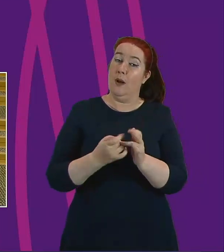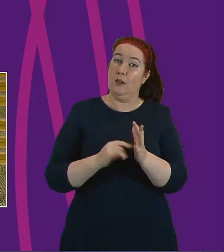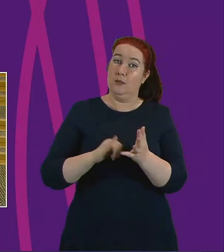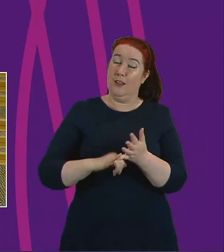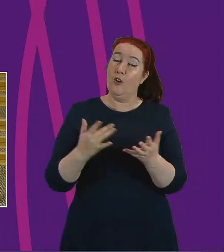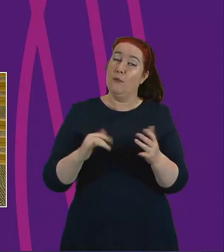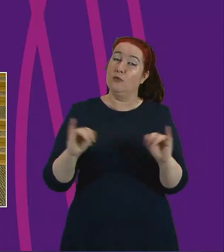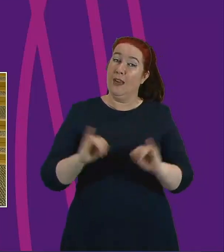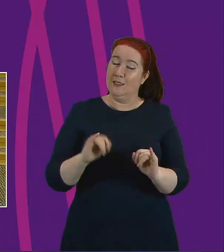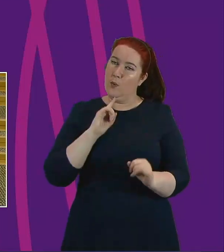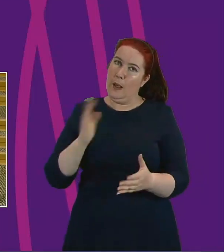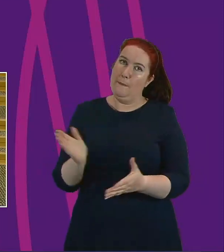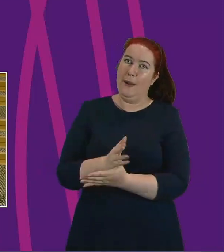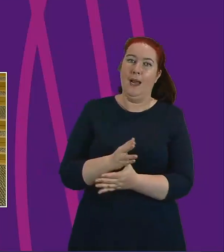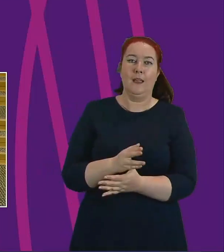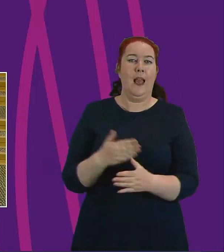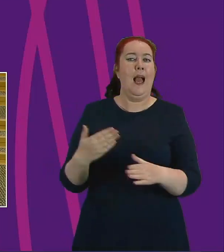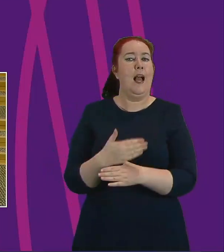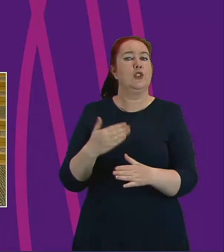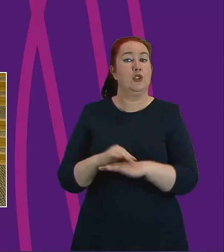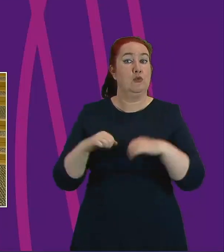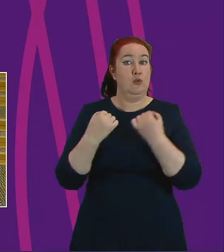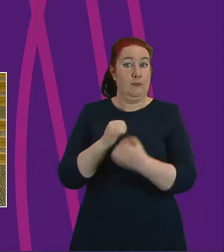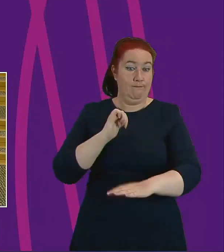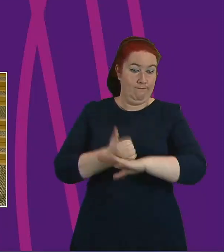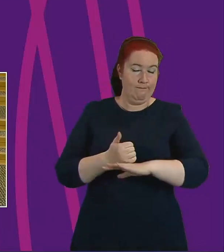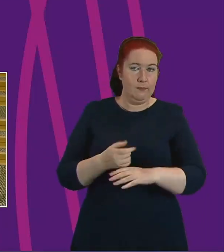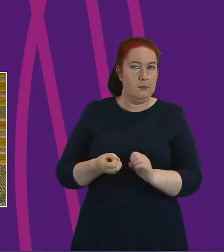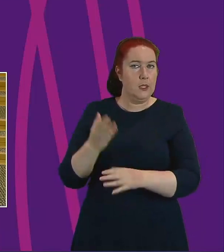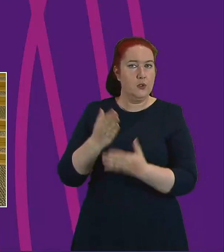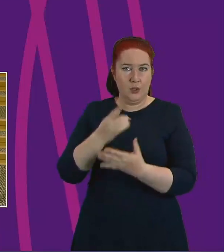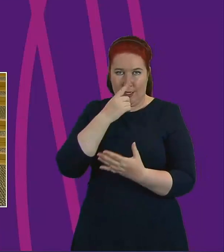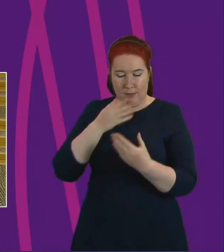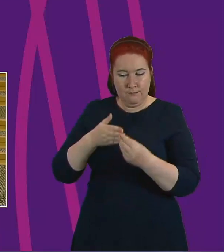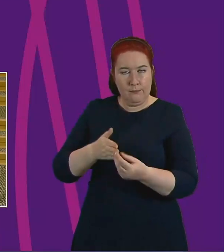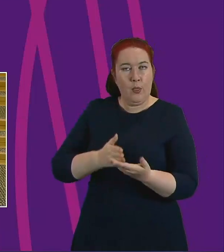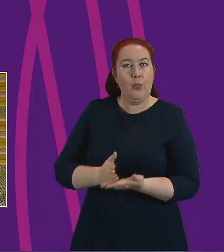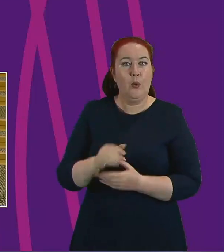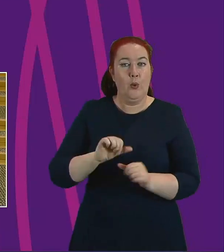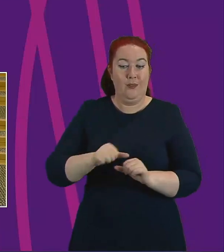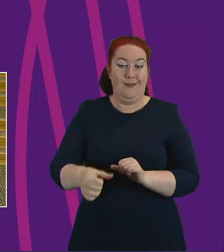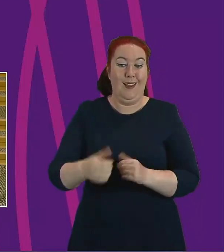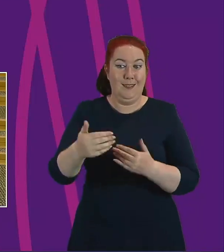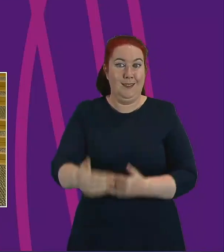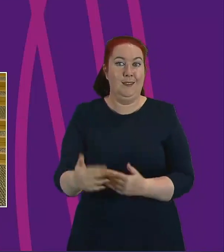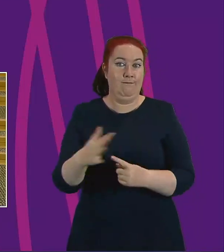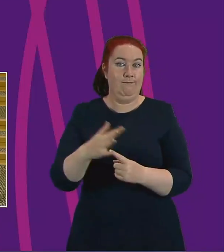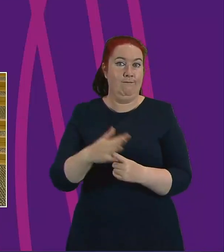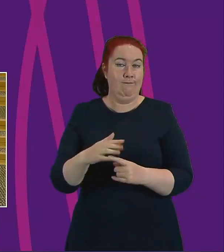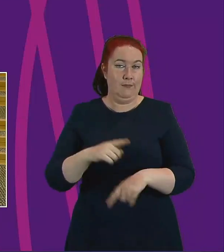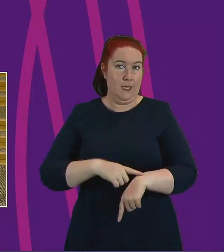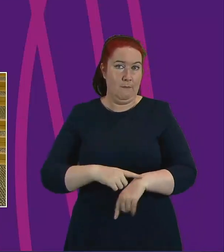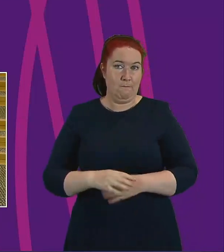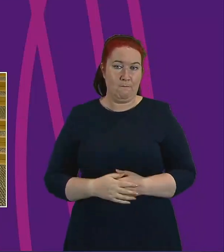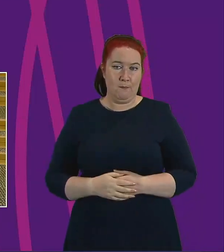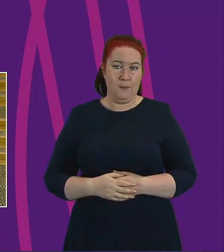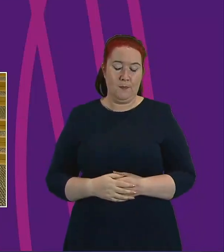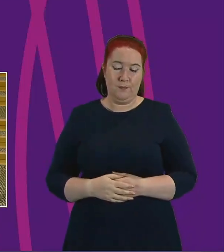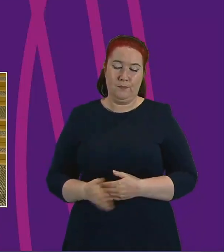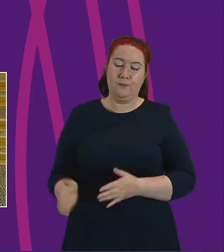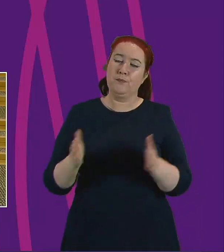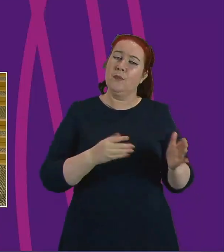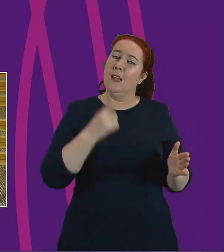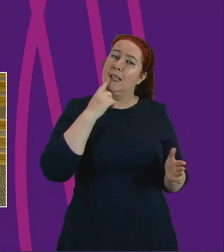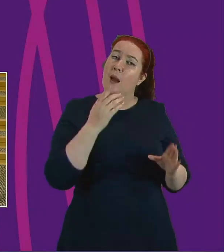Sleeping Action Group for a short time to guide us through the next crucial phase. Turning to the private rented sector,